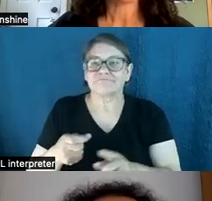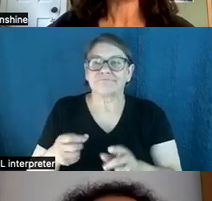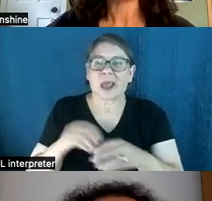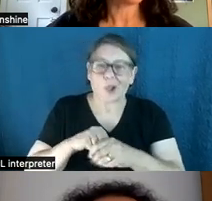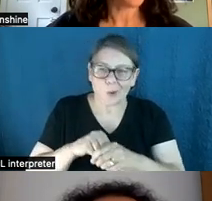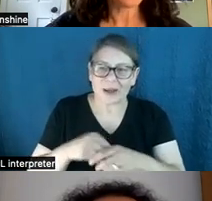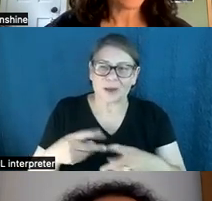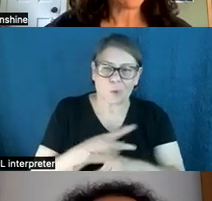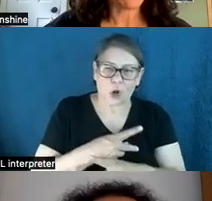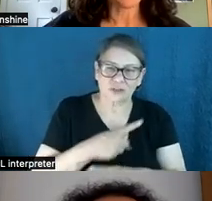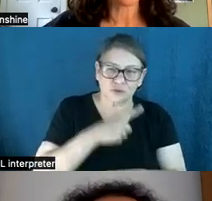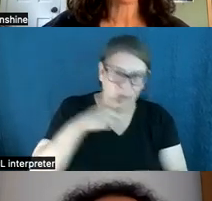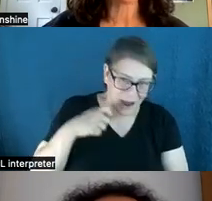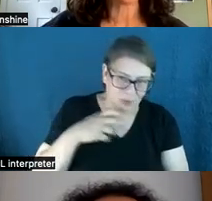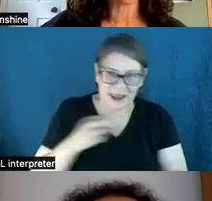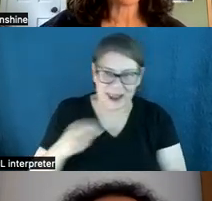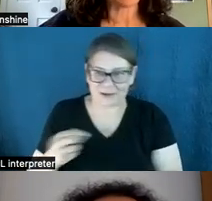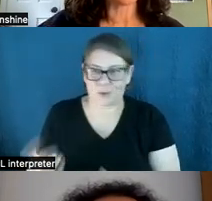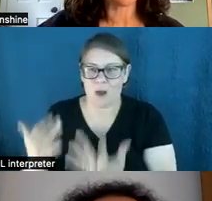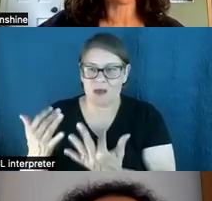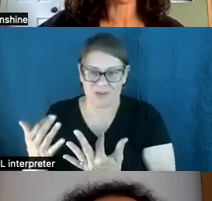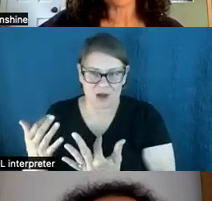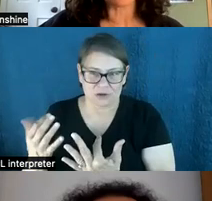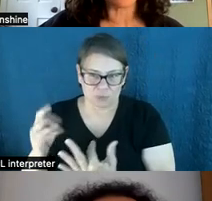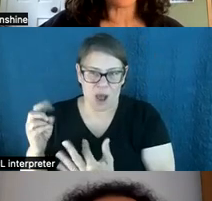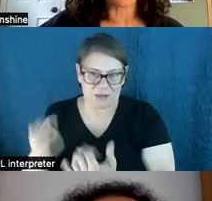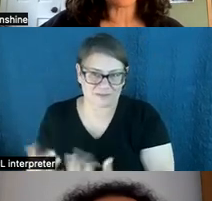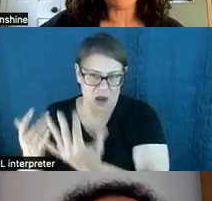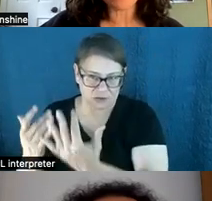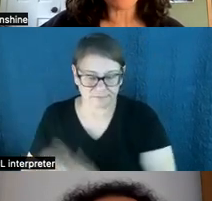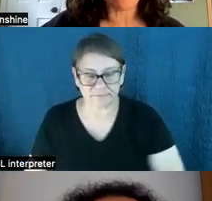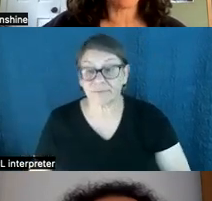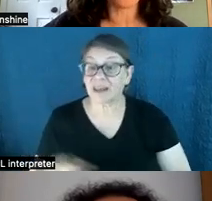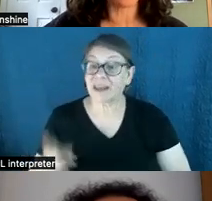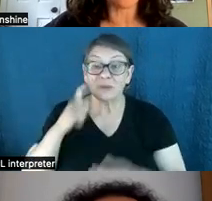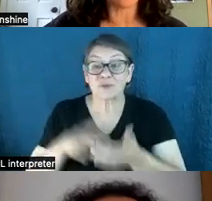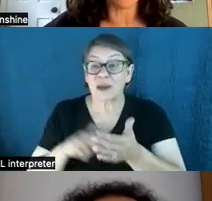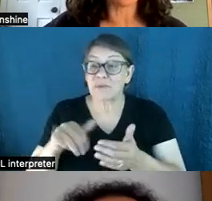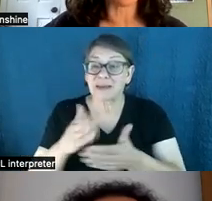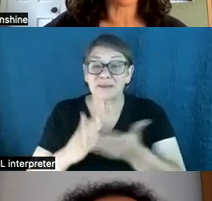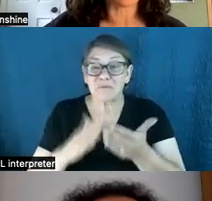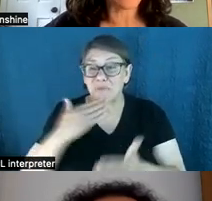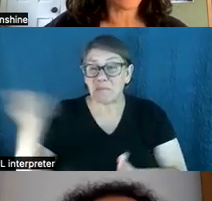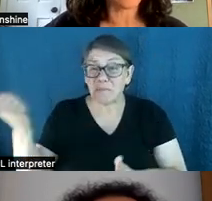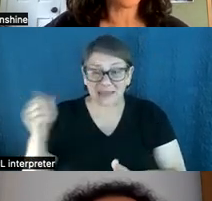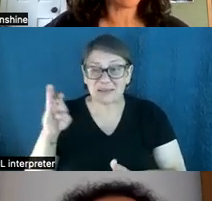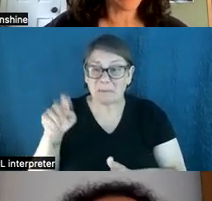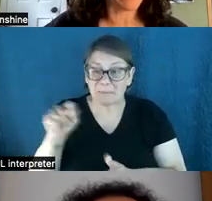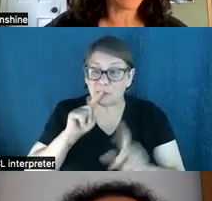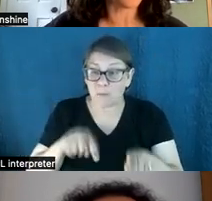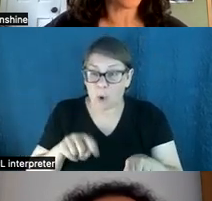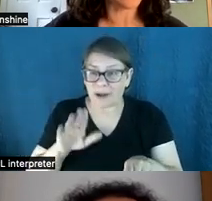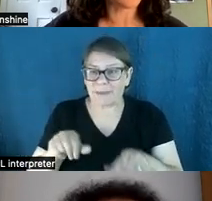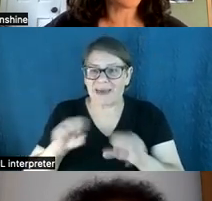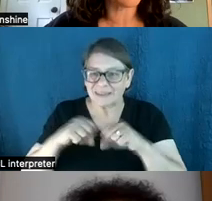Sammy is an award-winning reporter whose work has been recognized as some of the country's best environmental beat reporting by the Society of